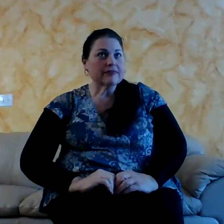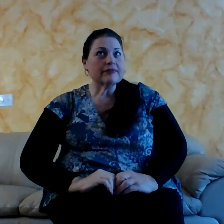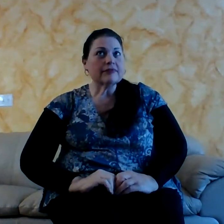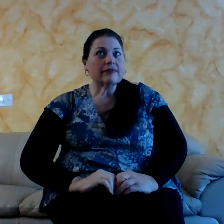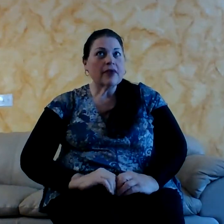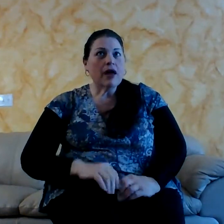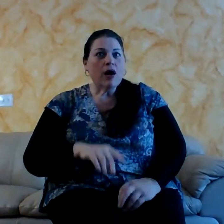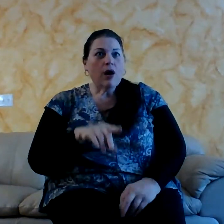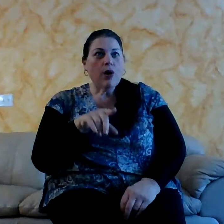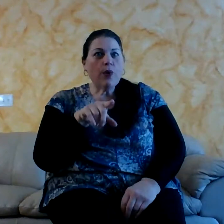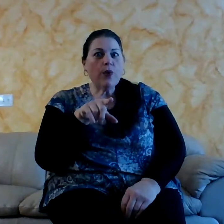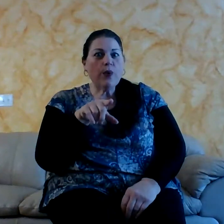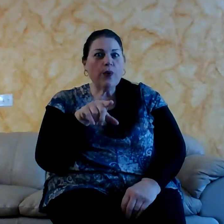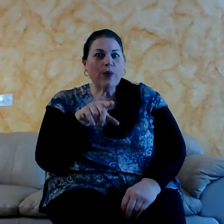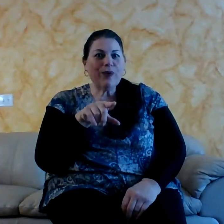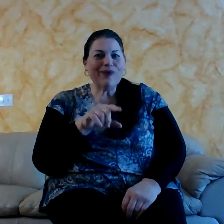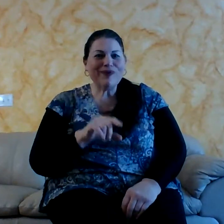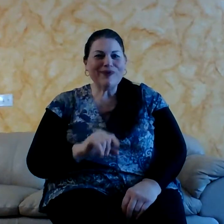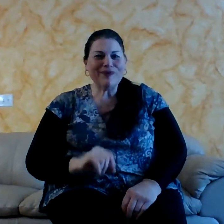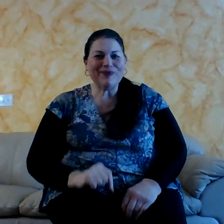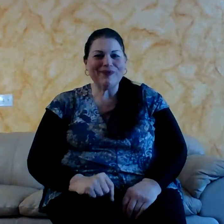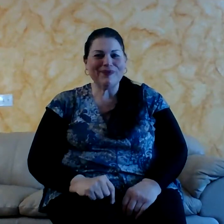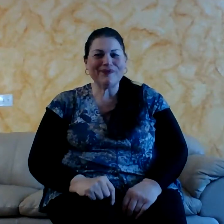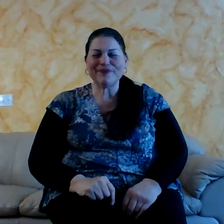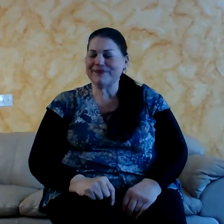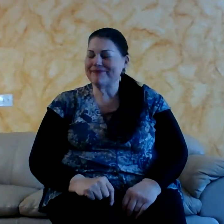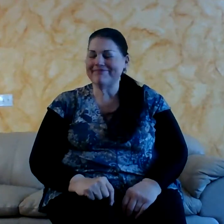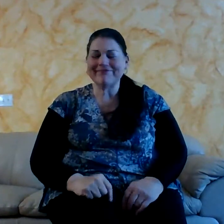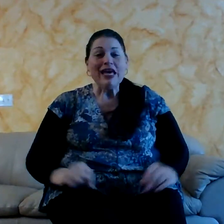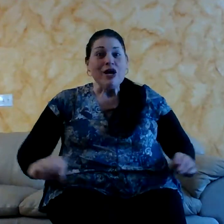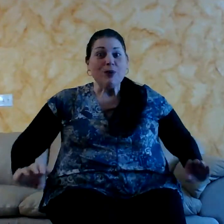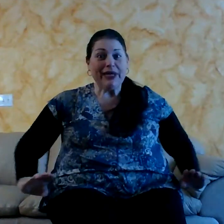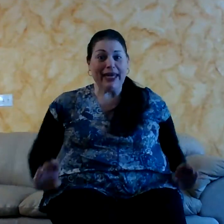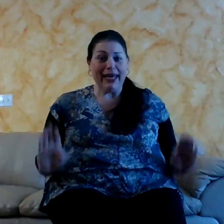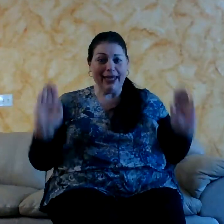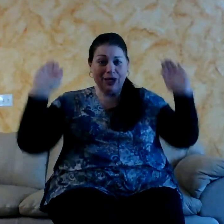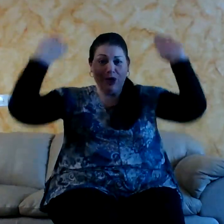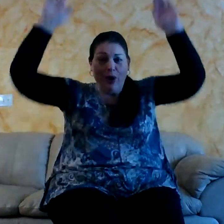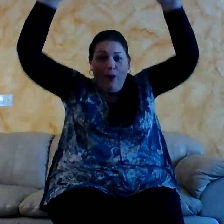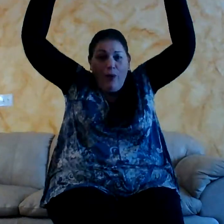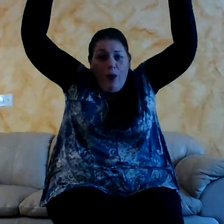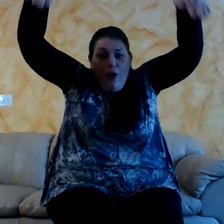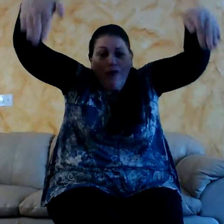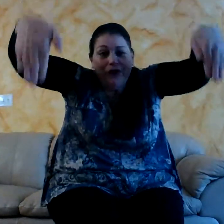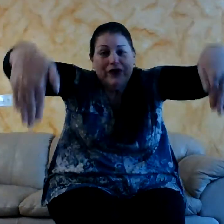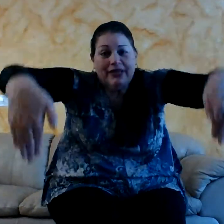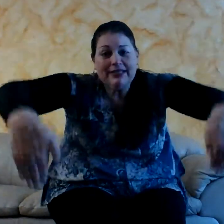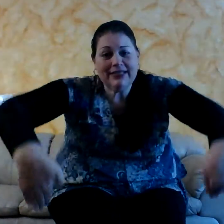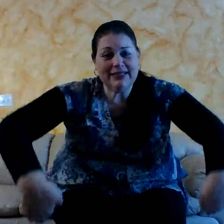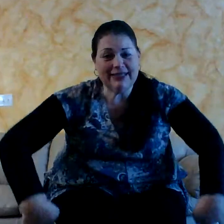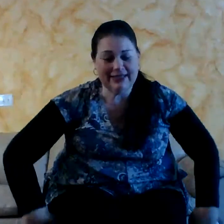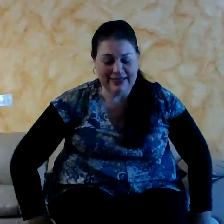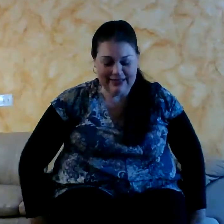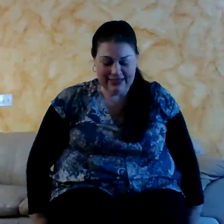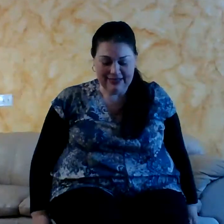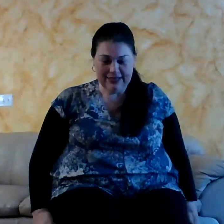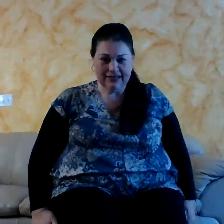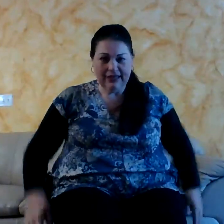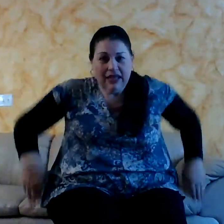It's a cave. can't go over it. We can't go under